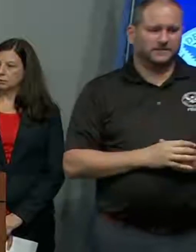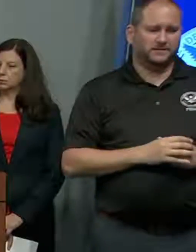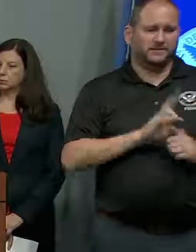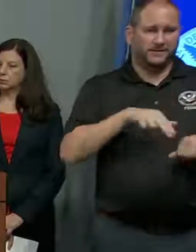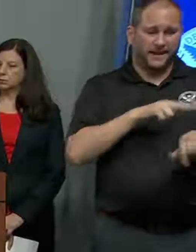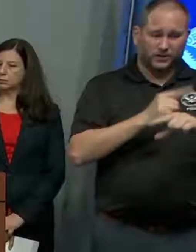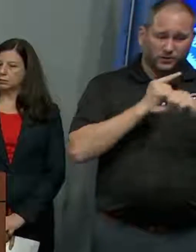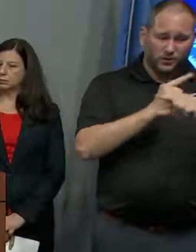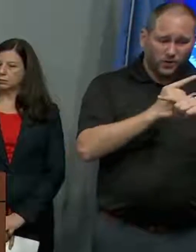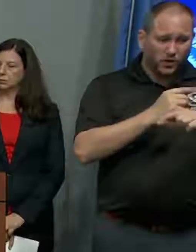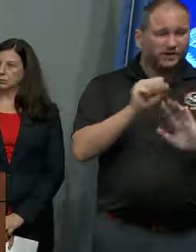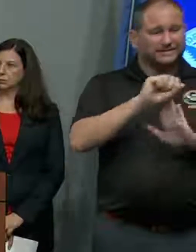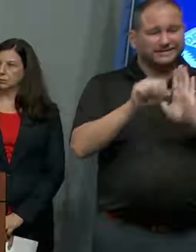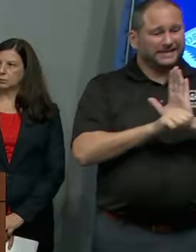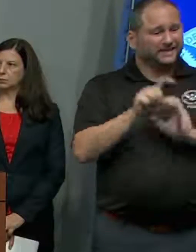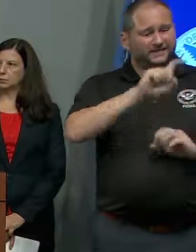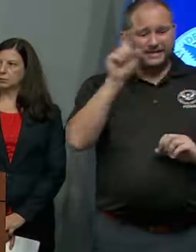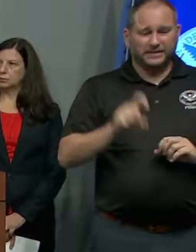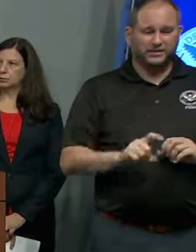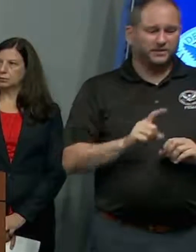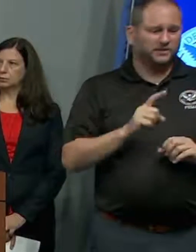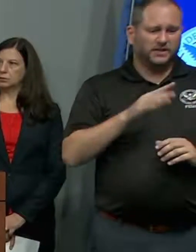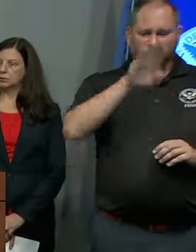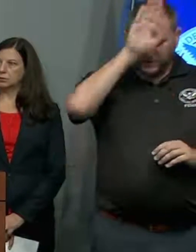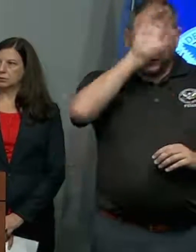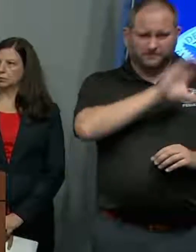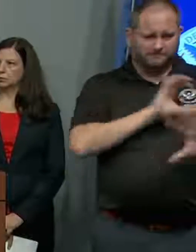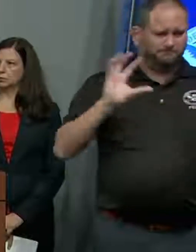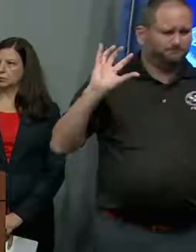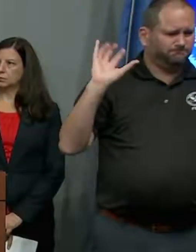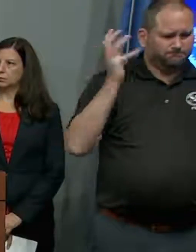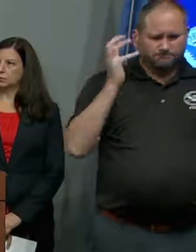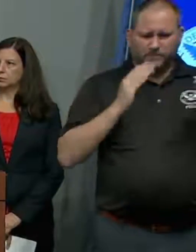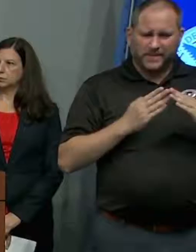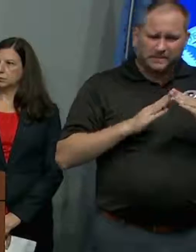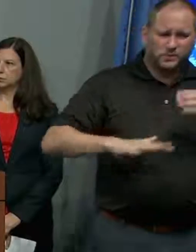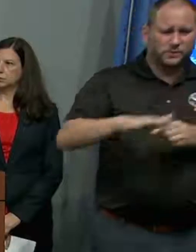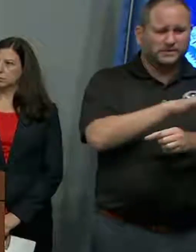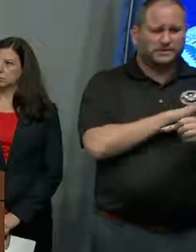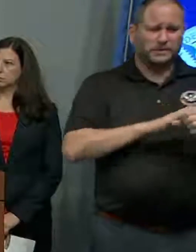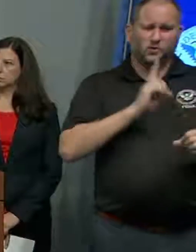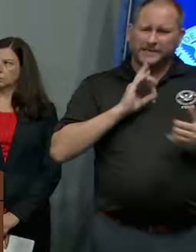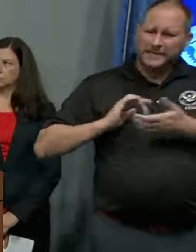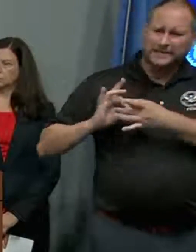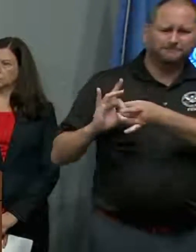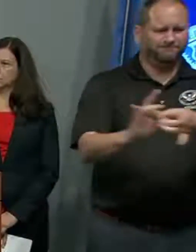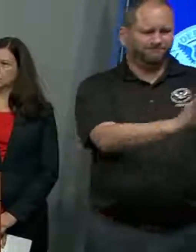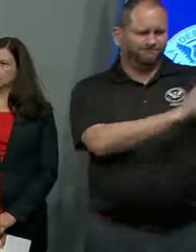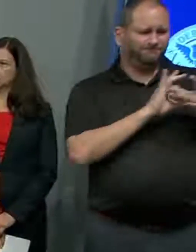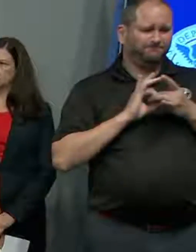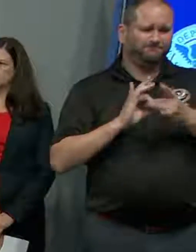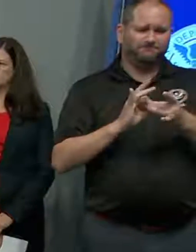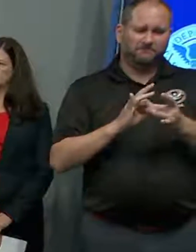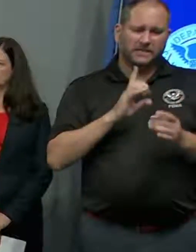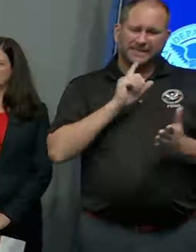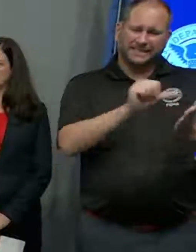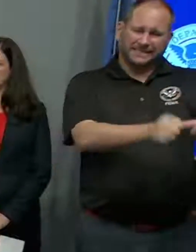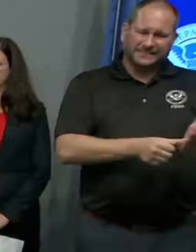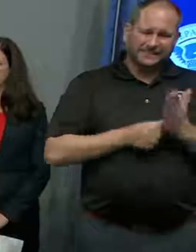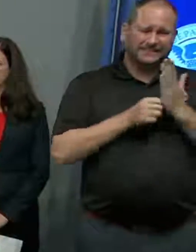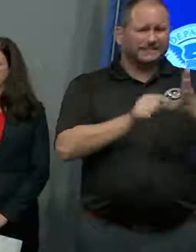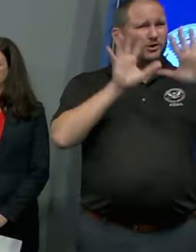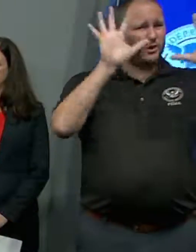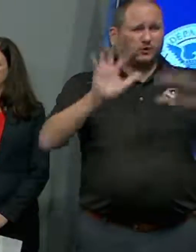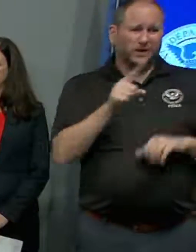entire first response community. This has truly been a unified effort. And I can't emphasize enough the great work